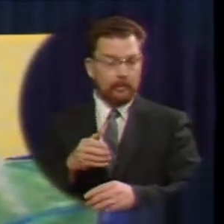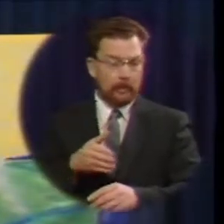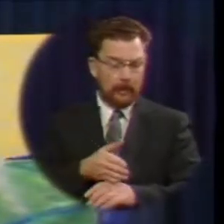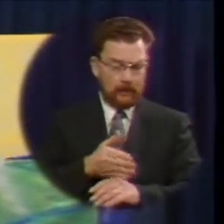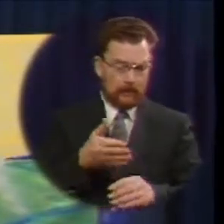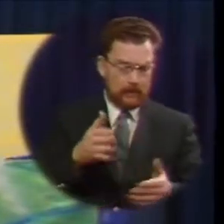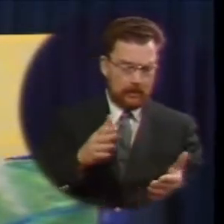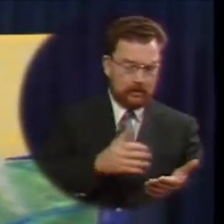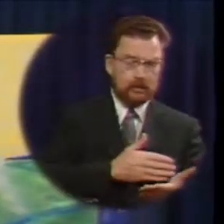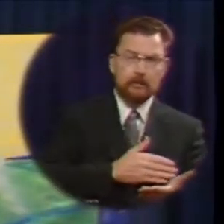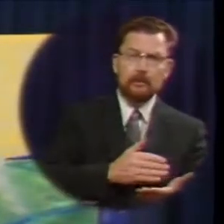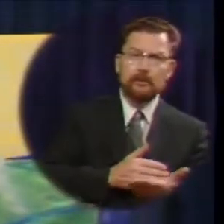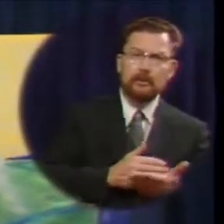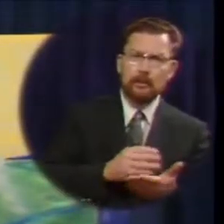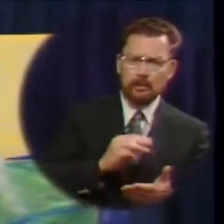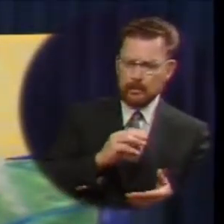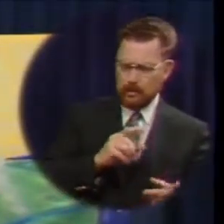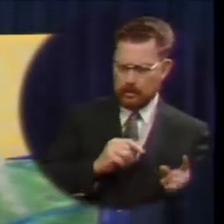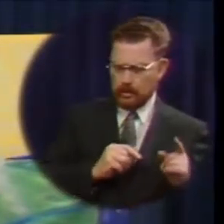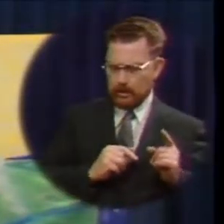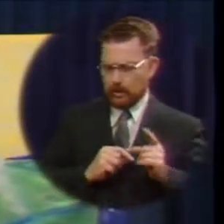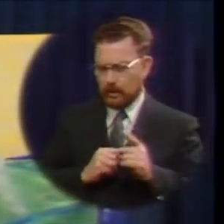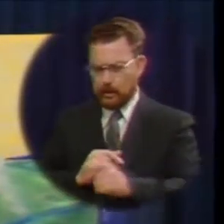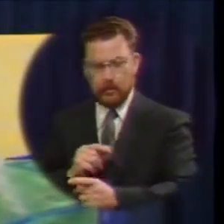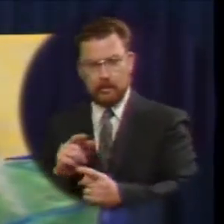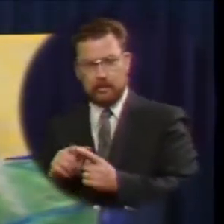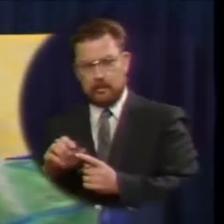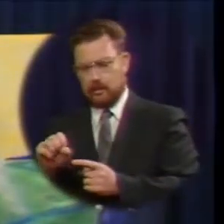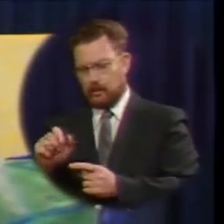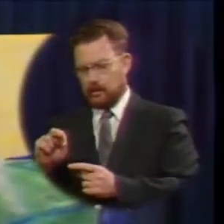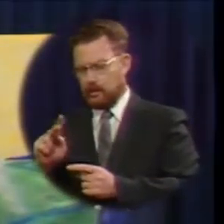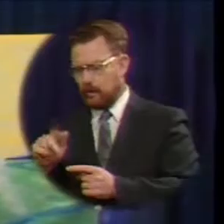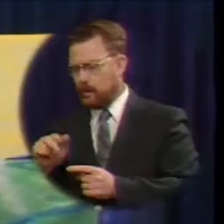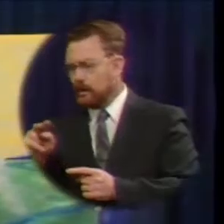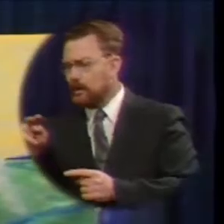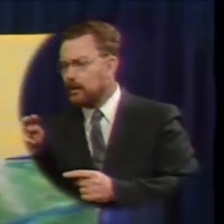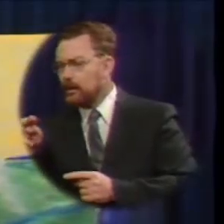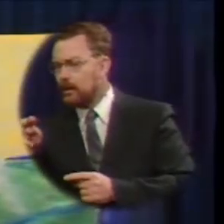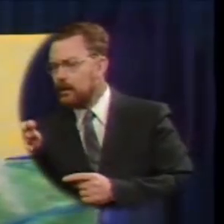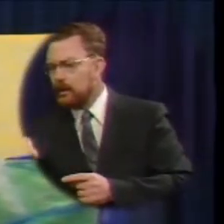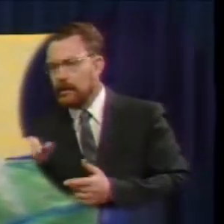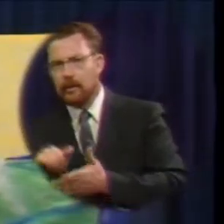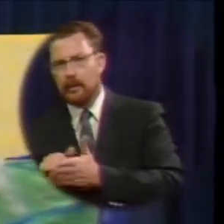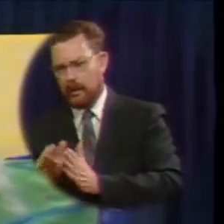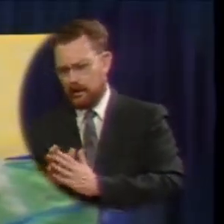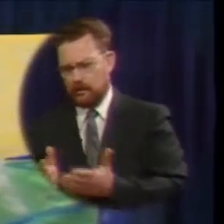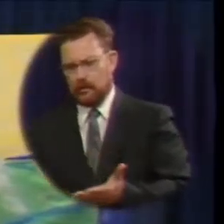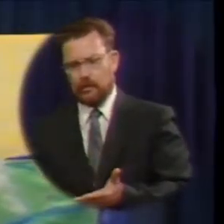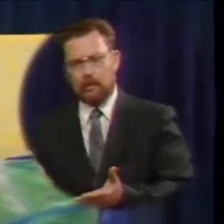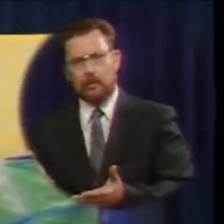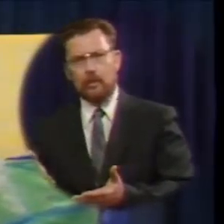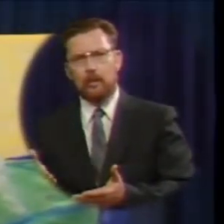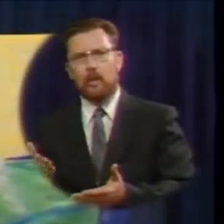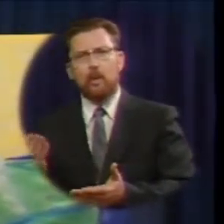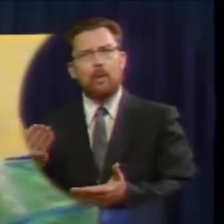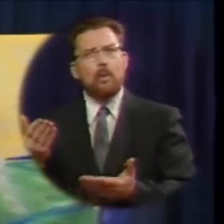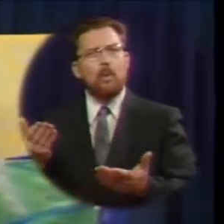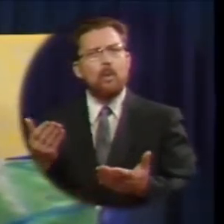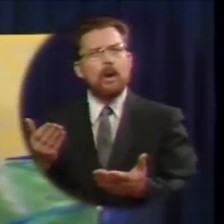Moody came from the pulpit leaning over the organ he asked where on earth did